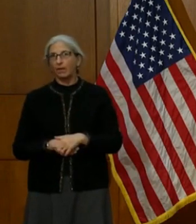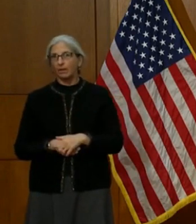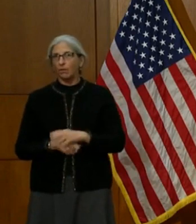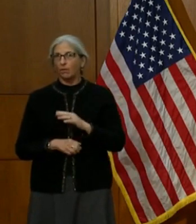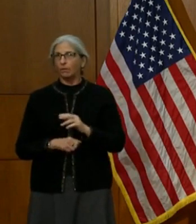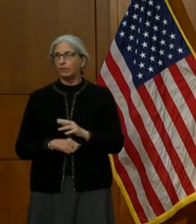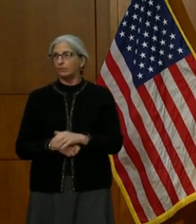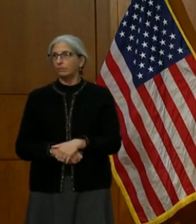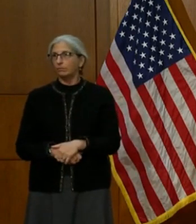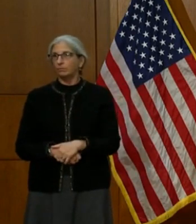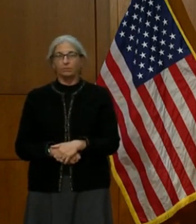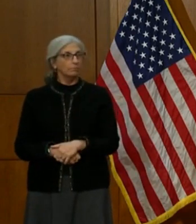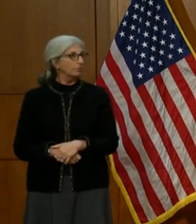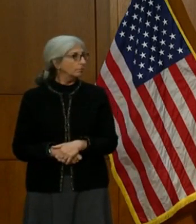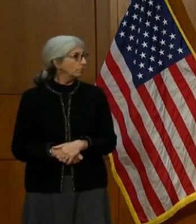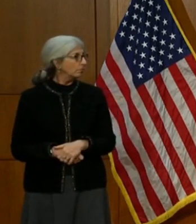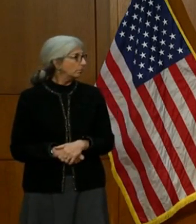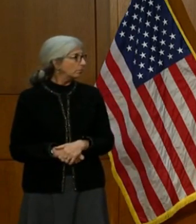you, Dr. Healy.